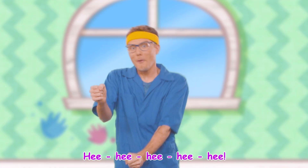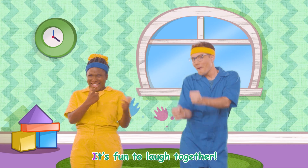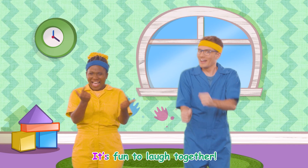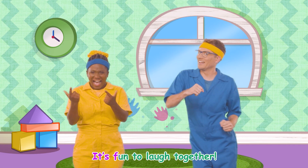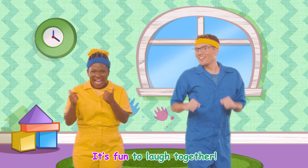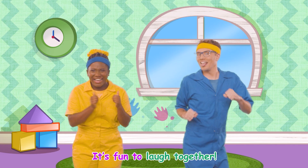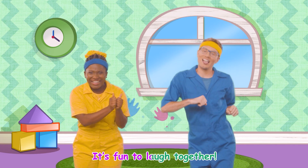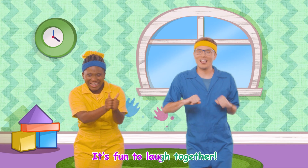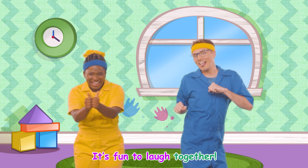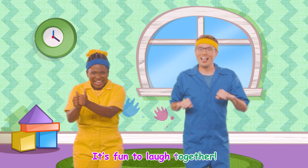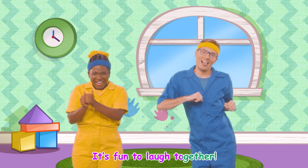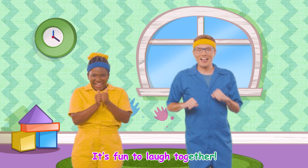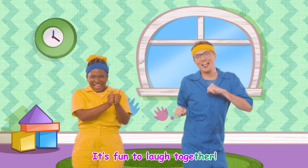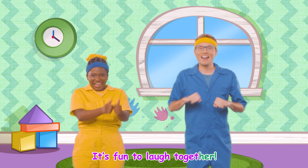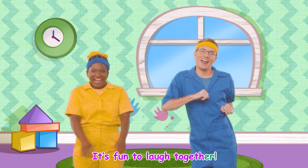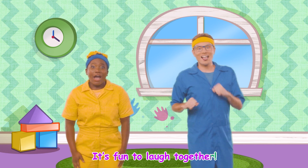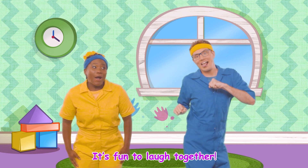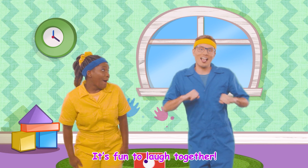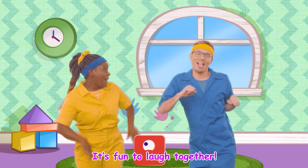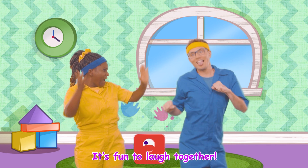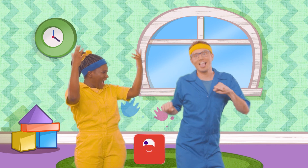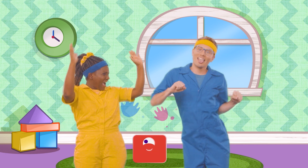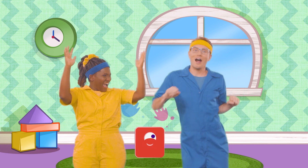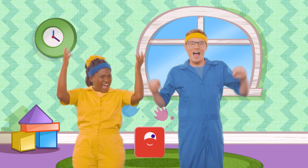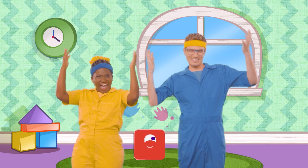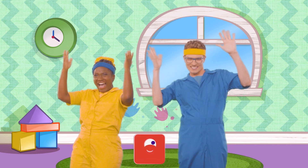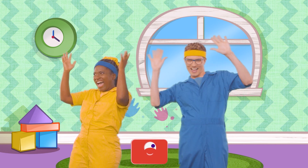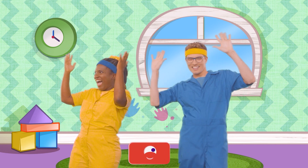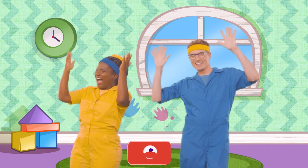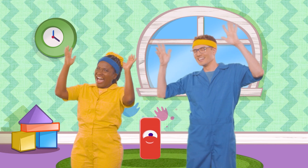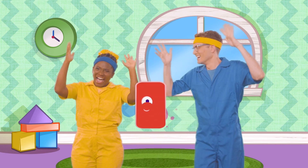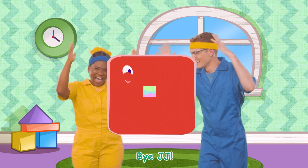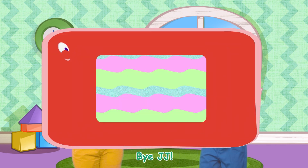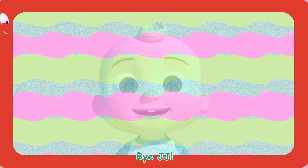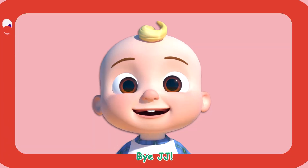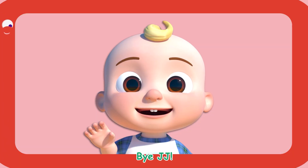yee, It's fun to laugh together! Yay! Bye, JJ!